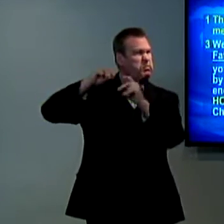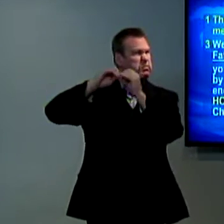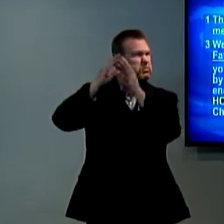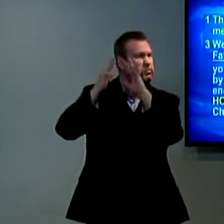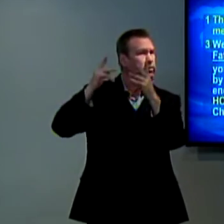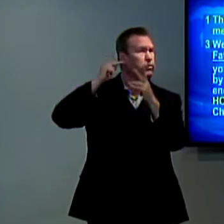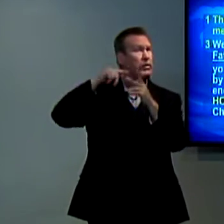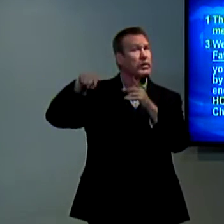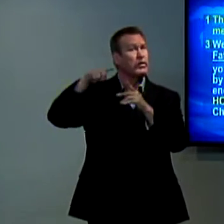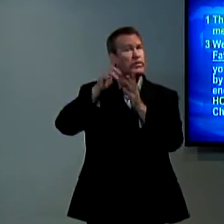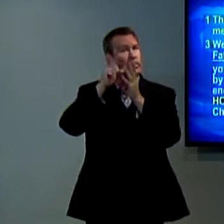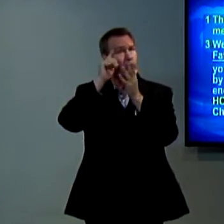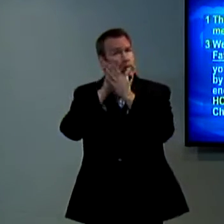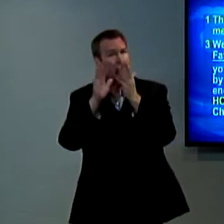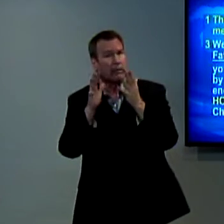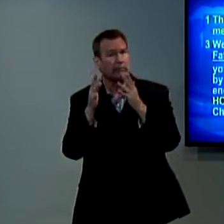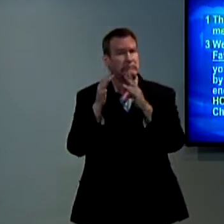your work produced by faith